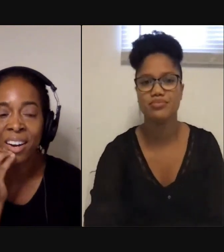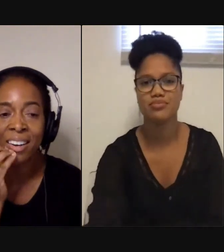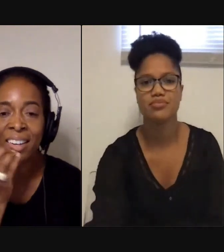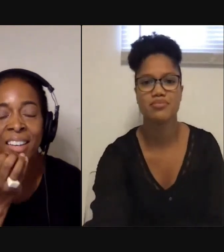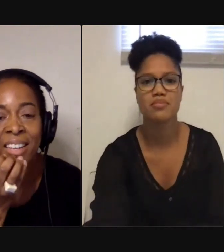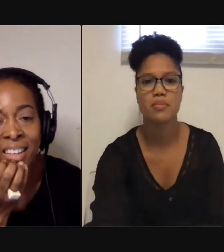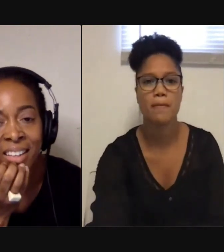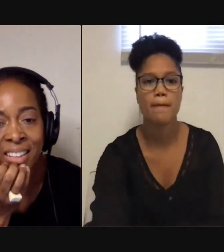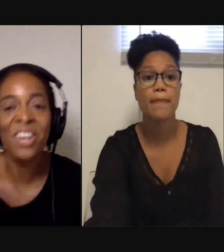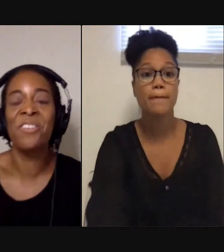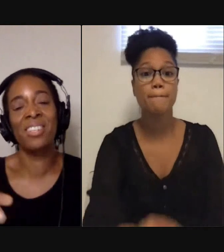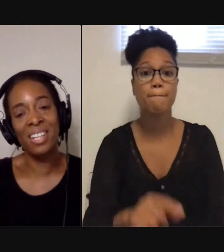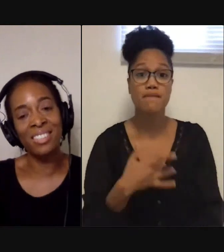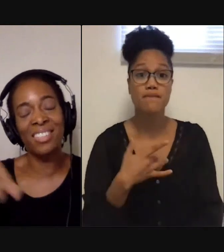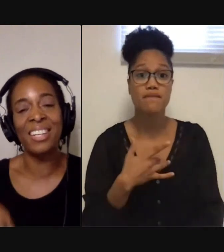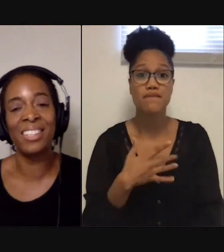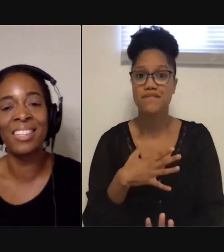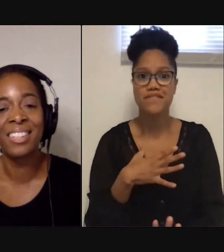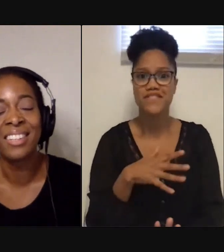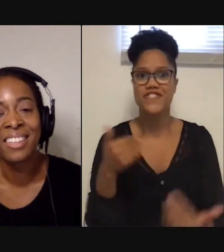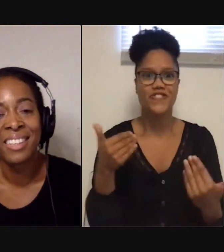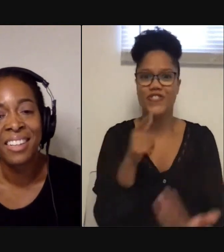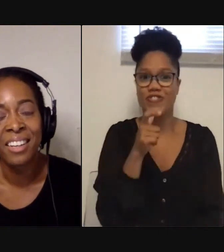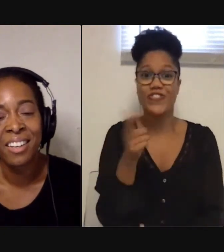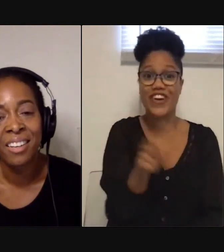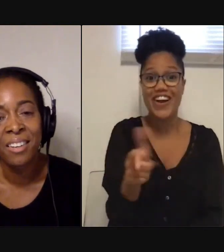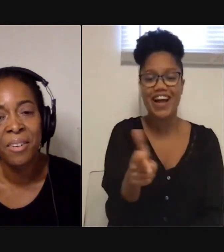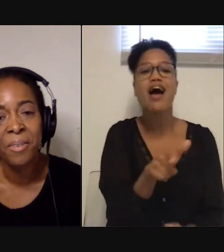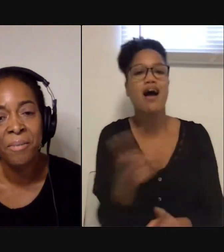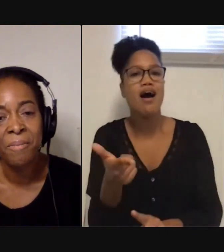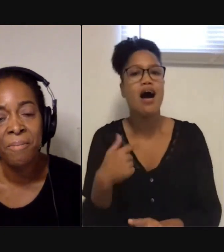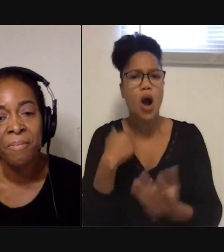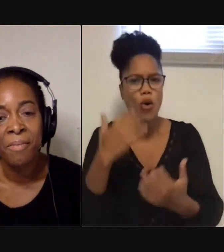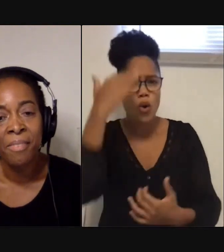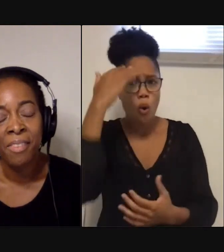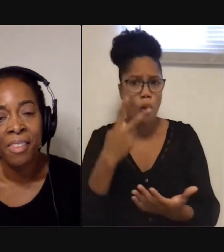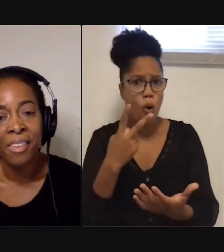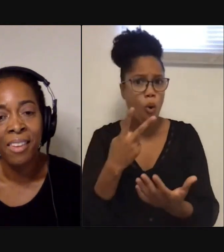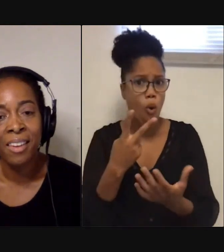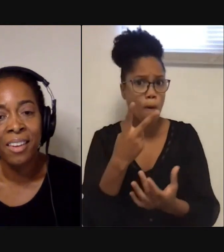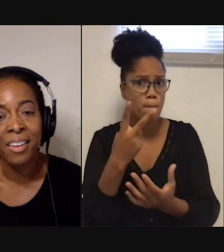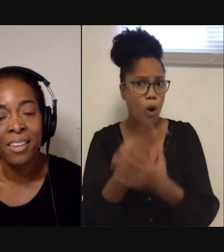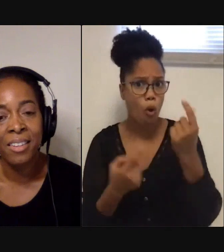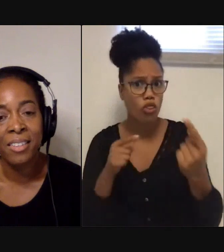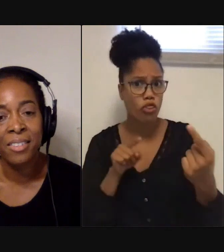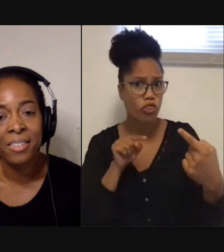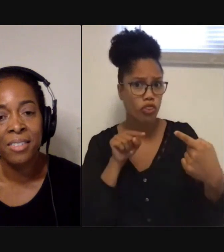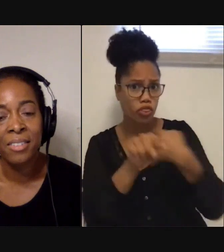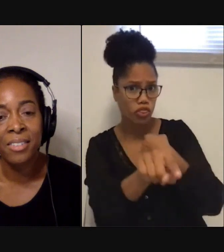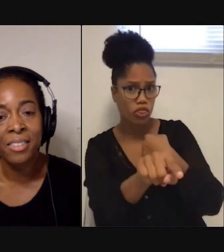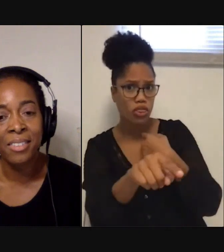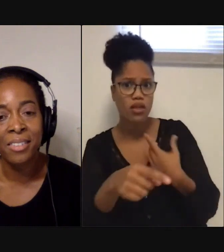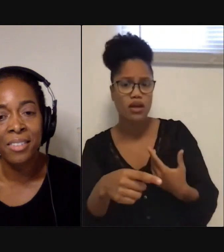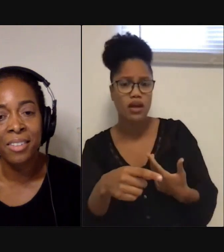So, Do you feel like a, oh, sorry. Go ahead. No, go ahead. Go ahead. I just wanted to know if it goes both ways. You know what I mean? Like, does the poetry come into the